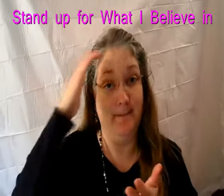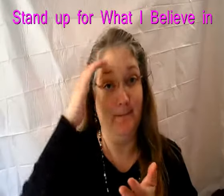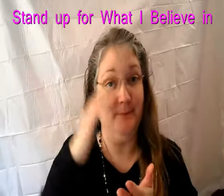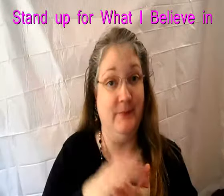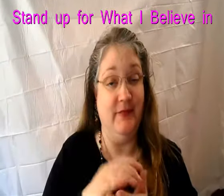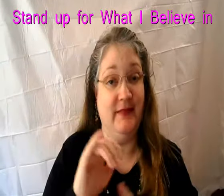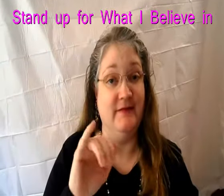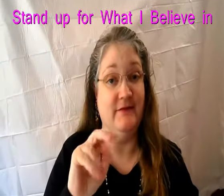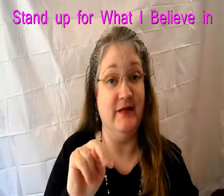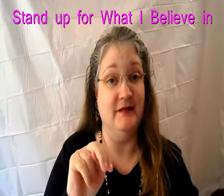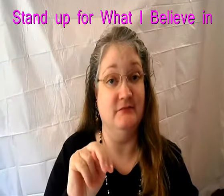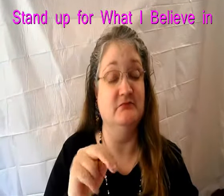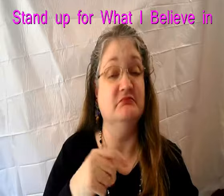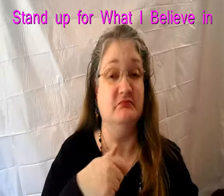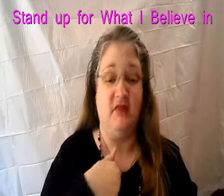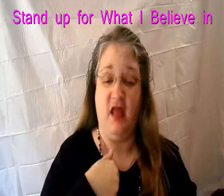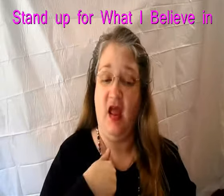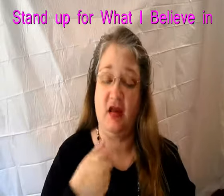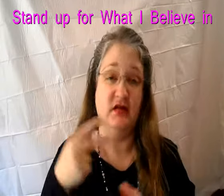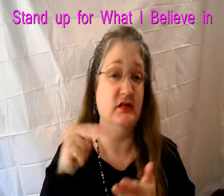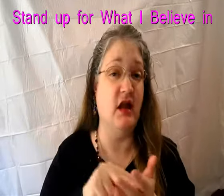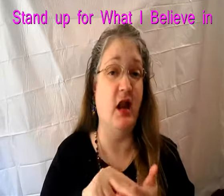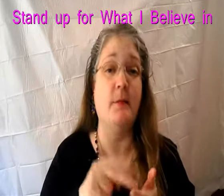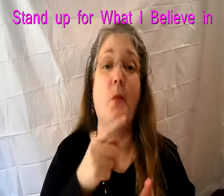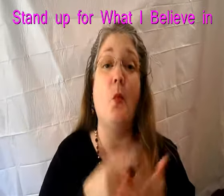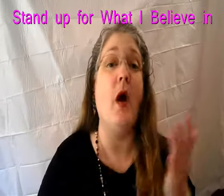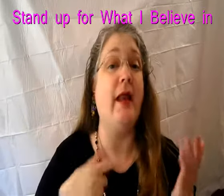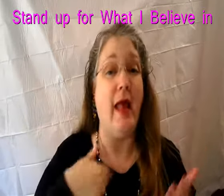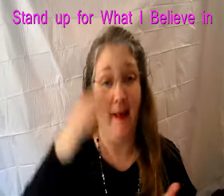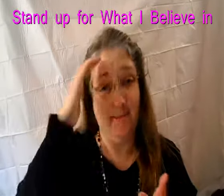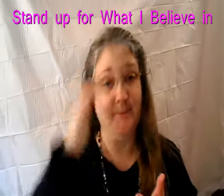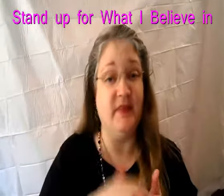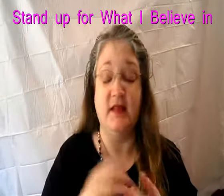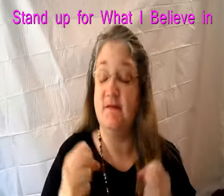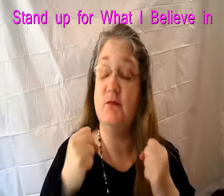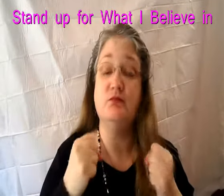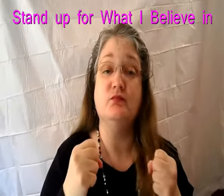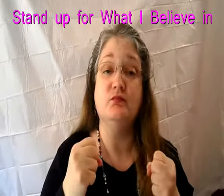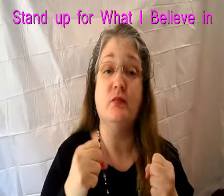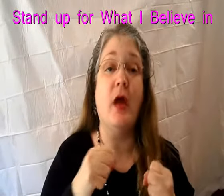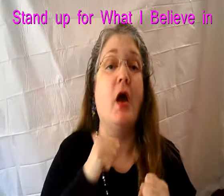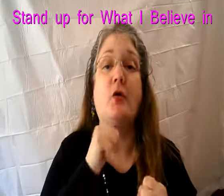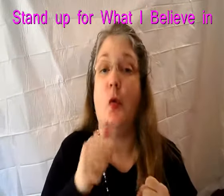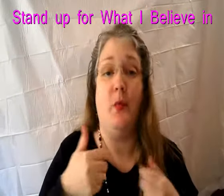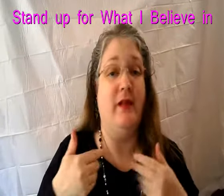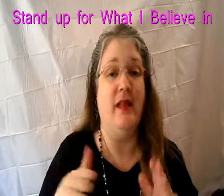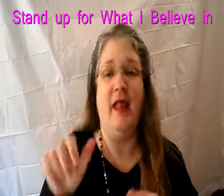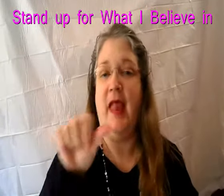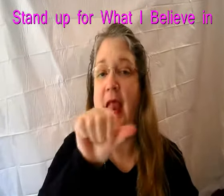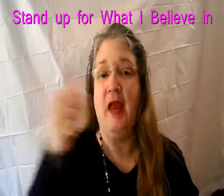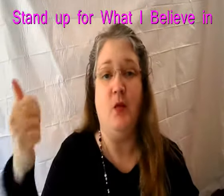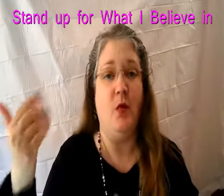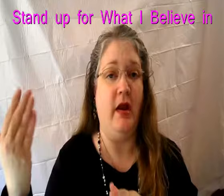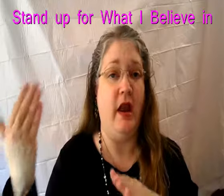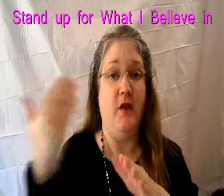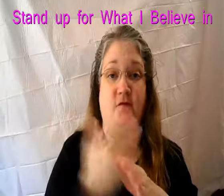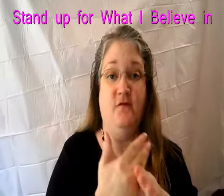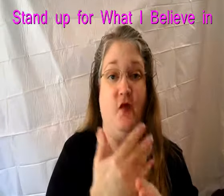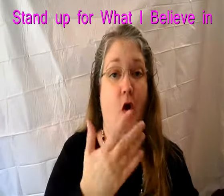yes I can I can walk now in freedom, I can